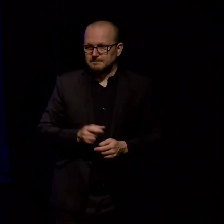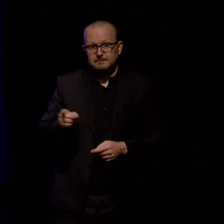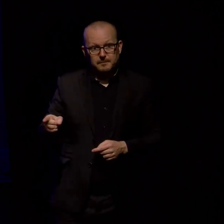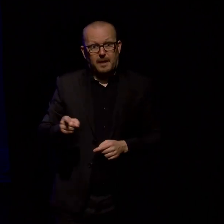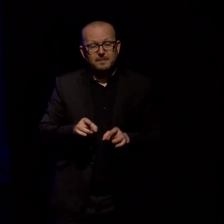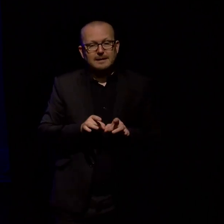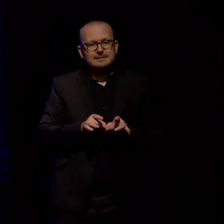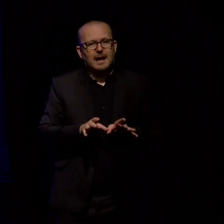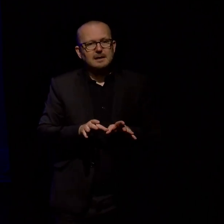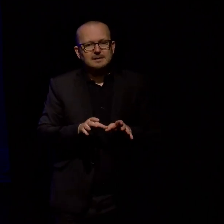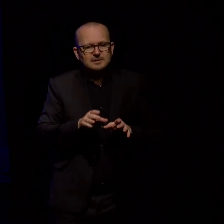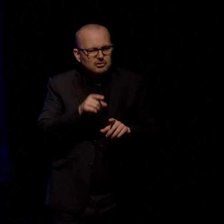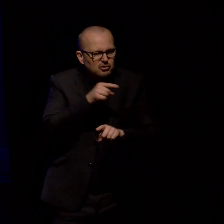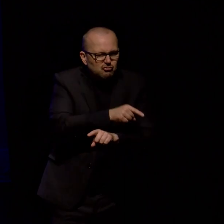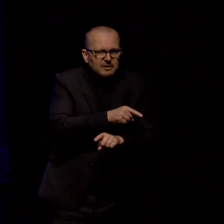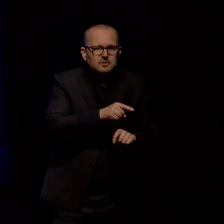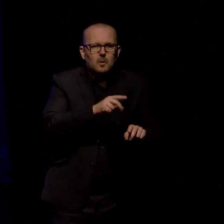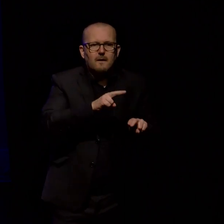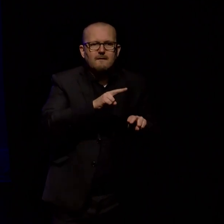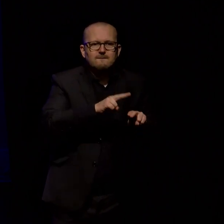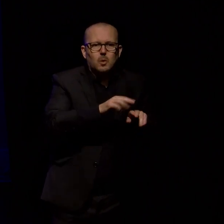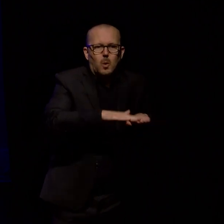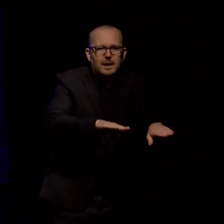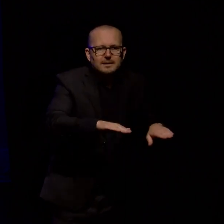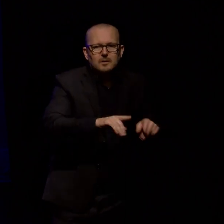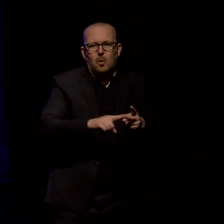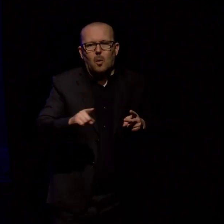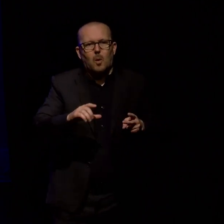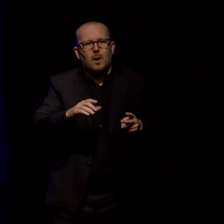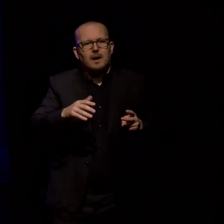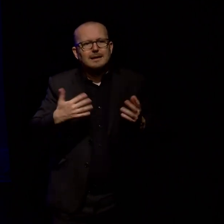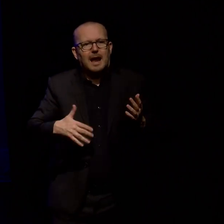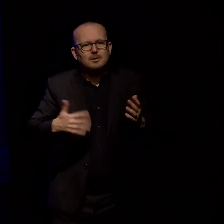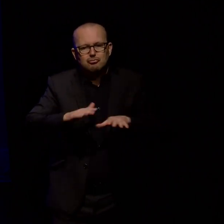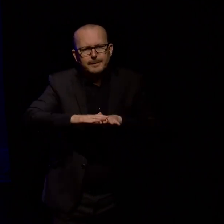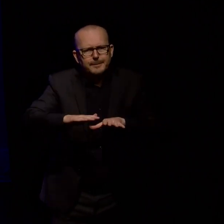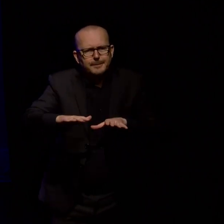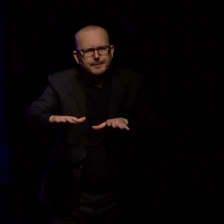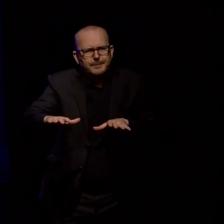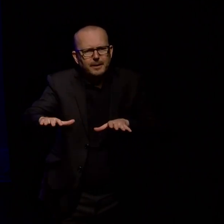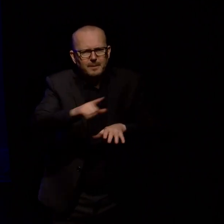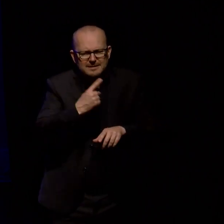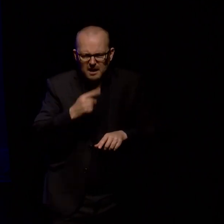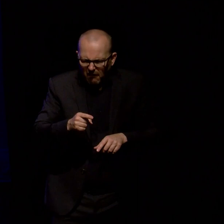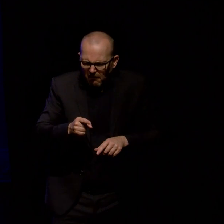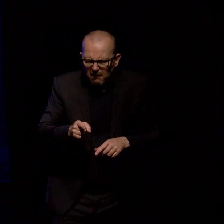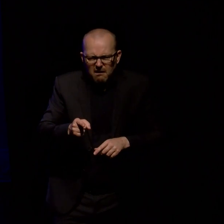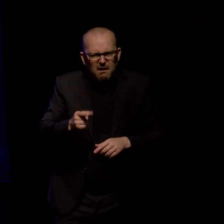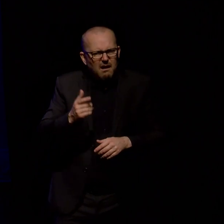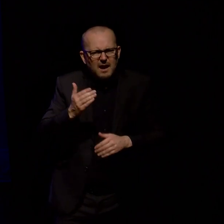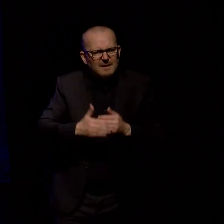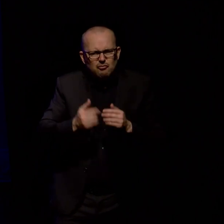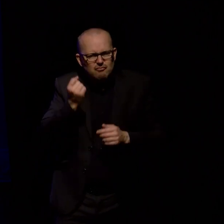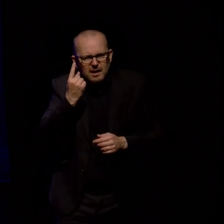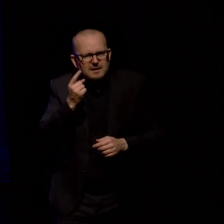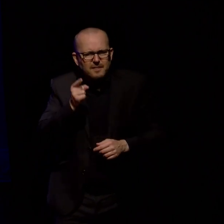Fjordland's coast or the black expanse of the Canterbury Plains saying things like I never realised that and